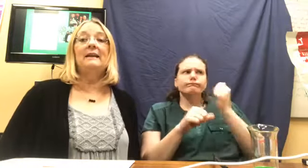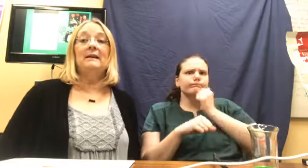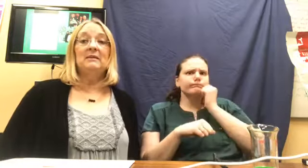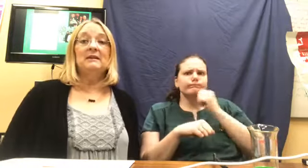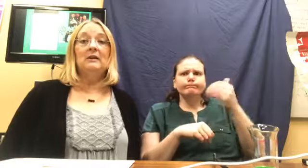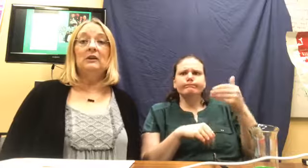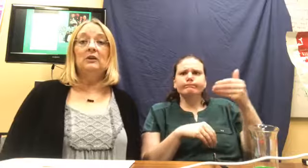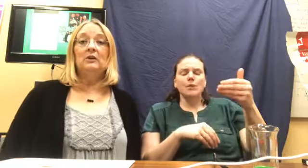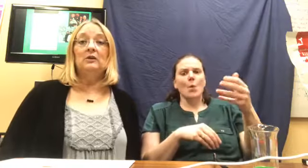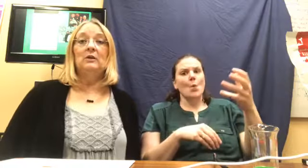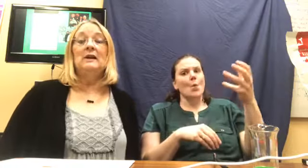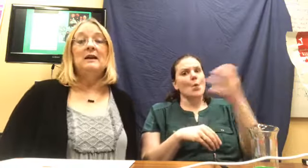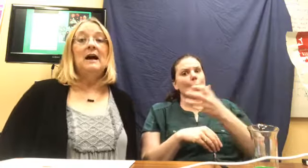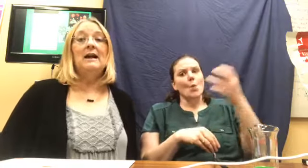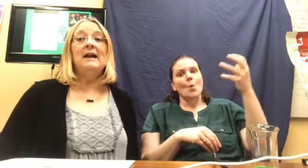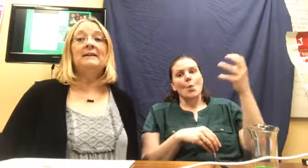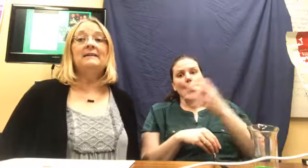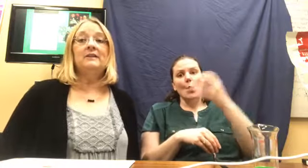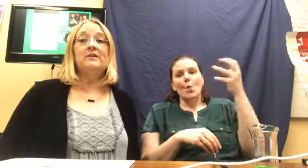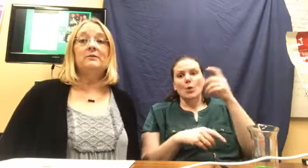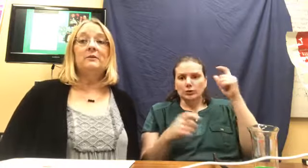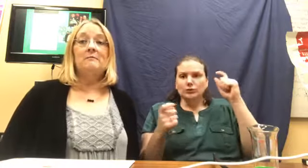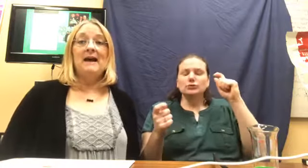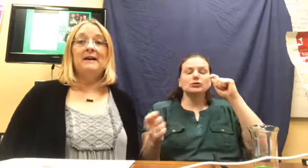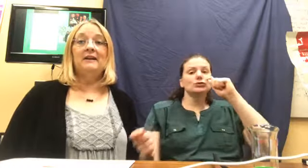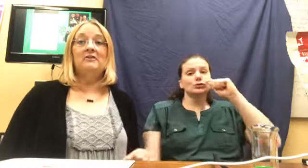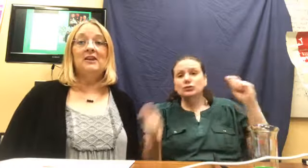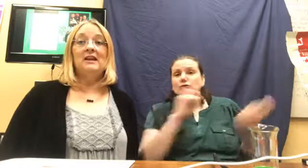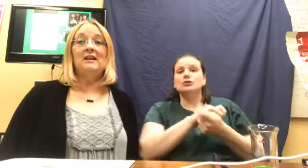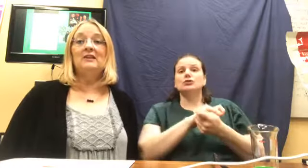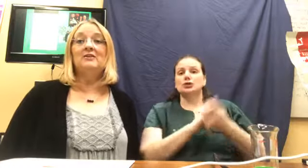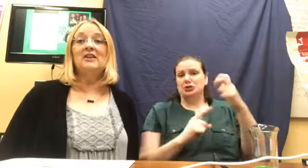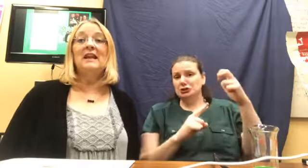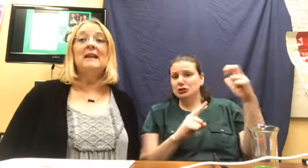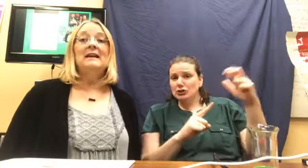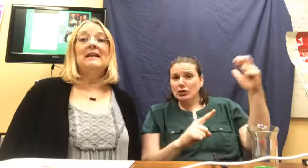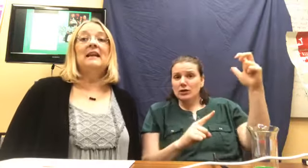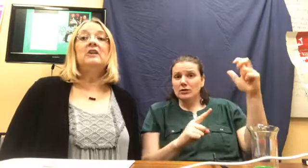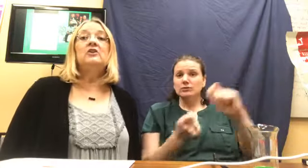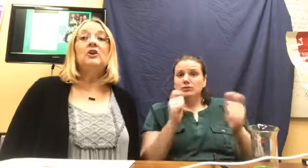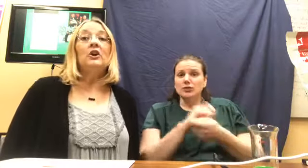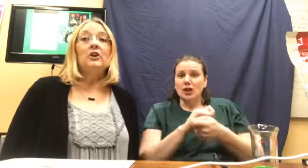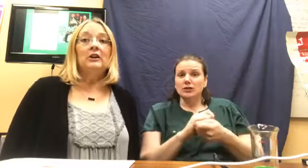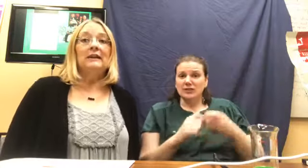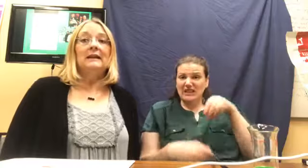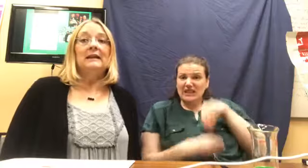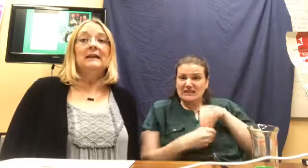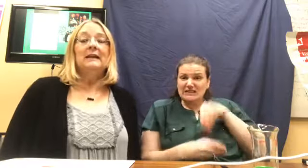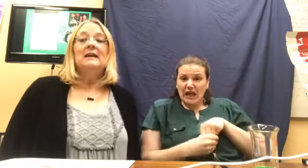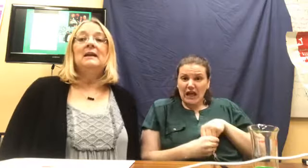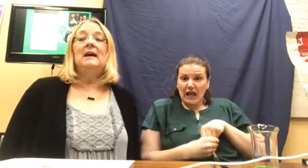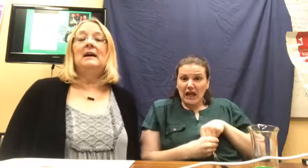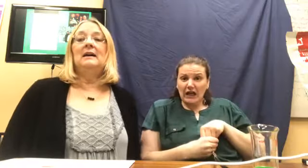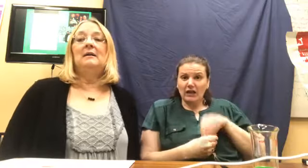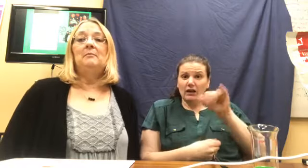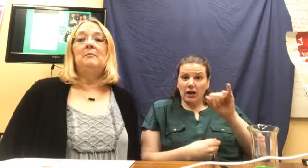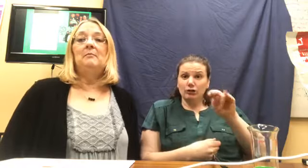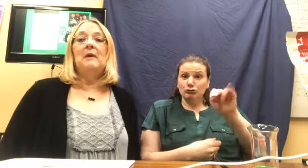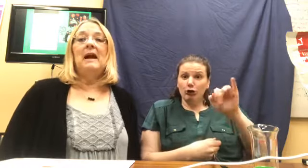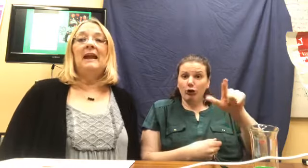let me tell you, I had such a dramatic change. Internally, um, I